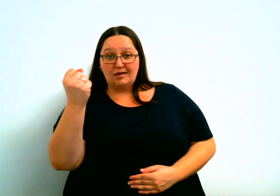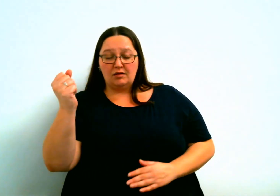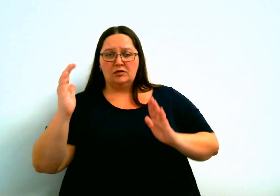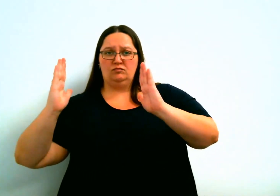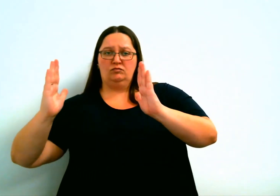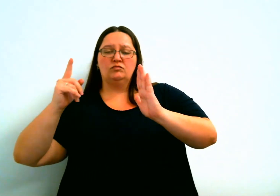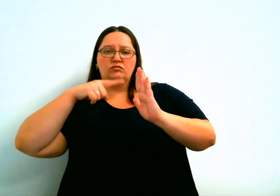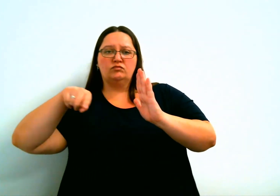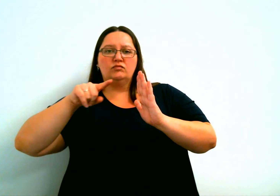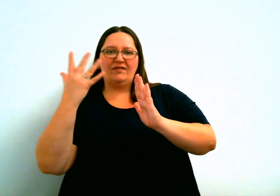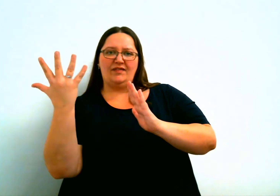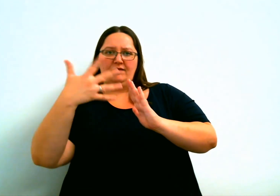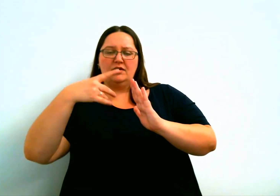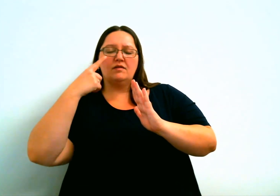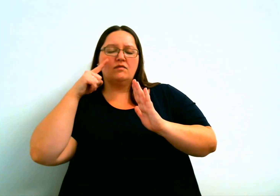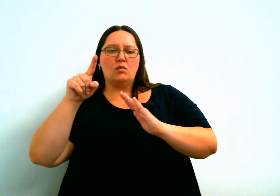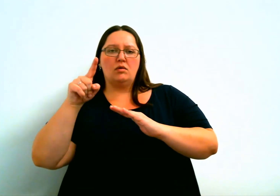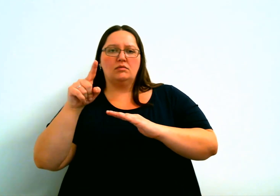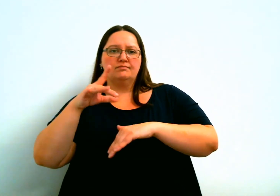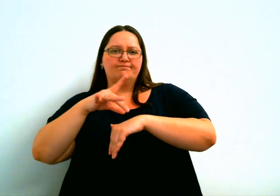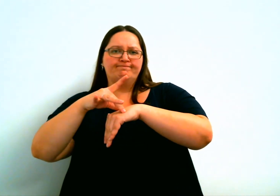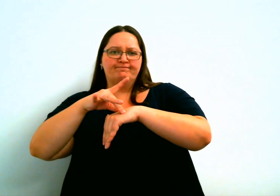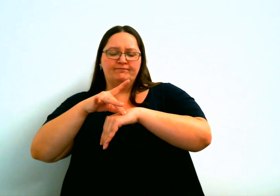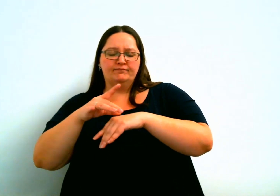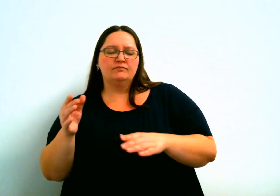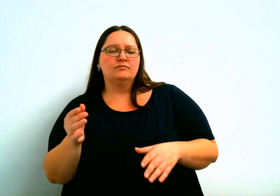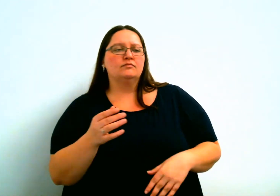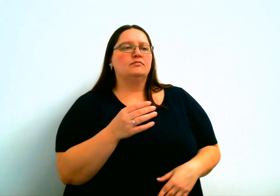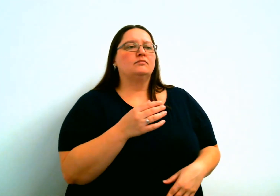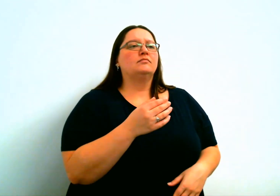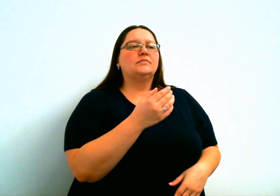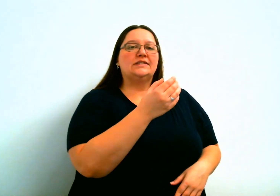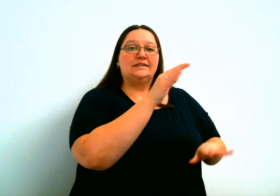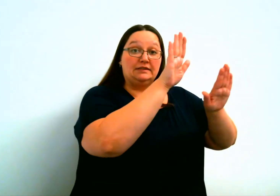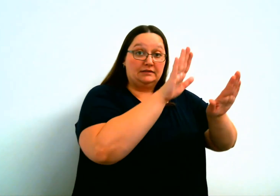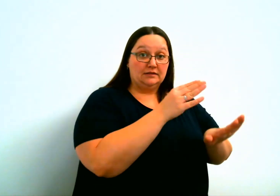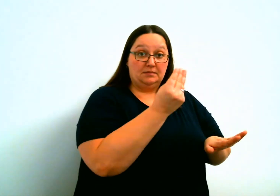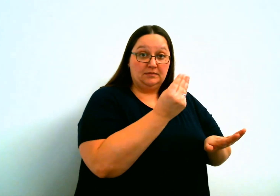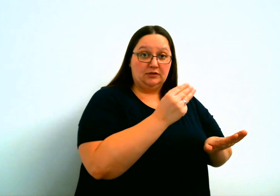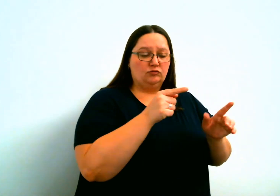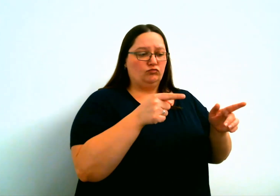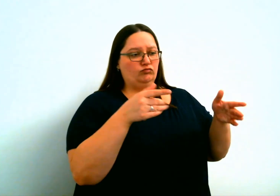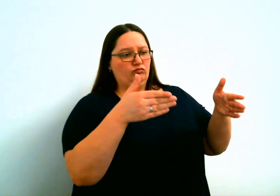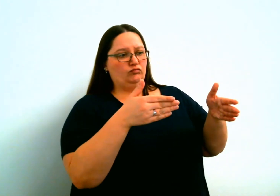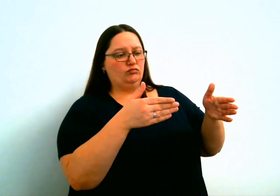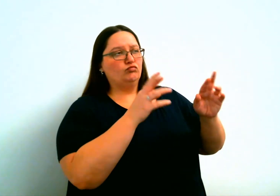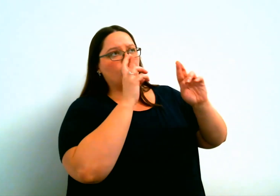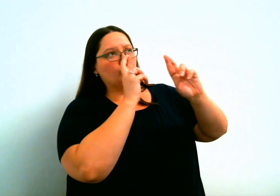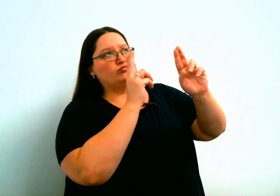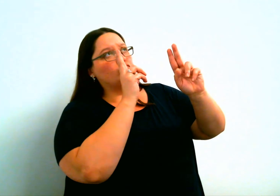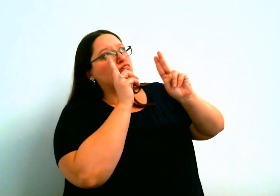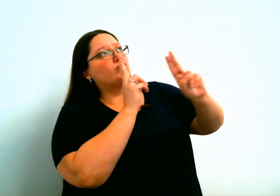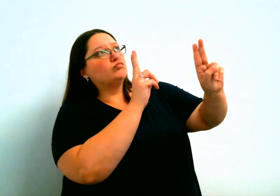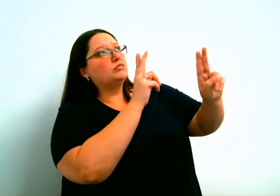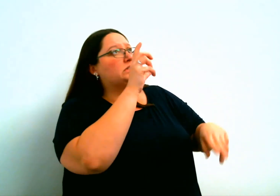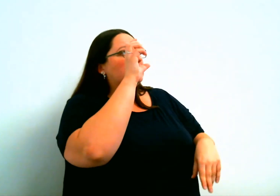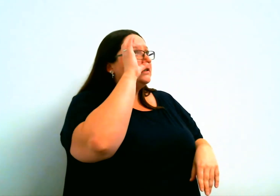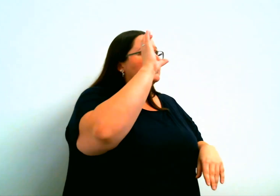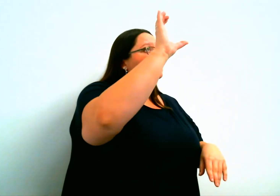Tuesday through Saturday Monday named off of the five planets, celestial bodies that they saw. Monday and